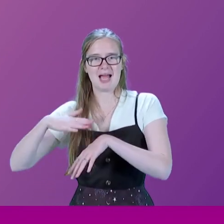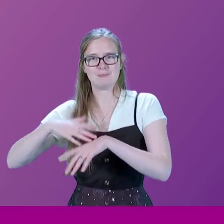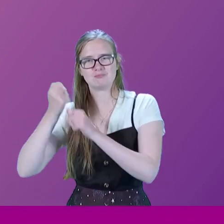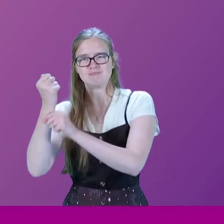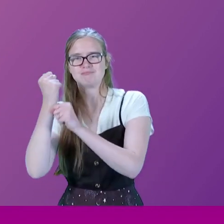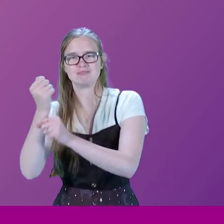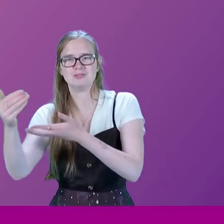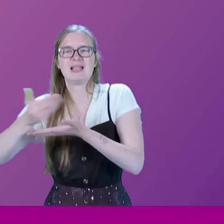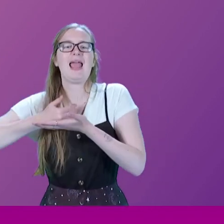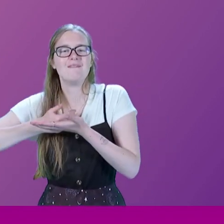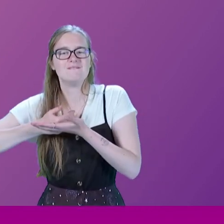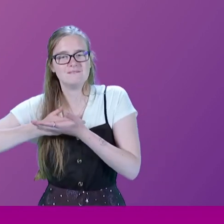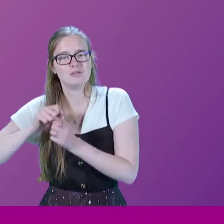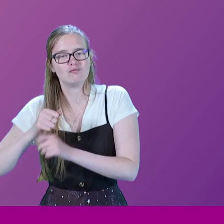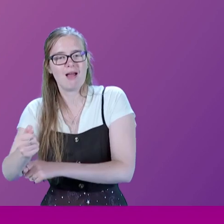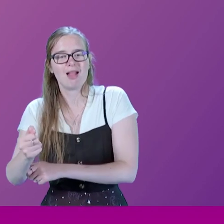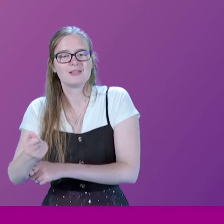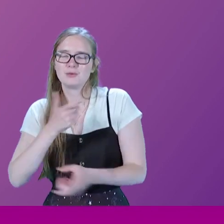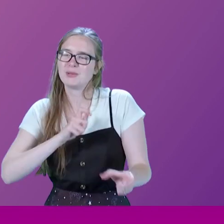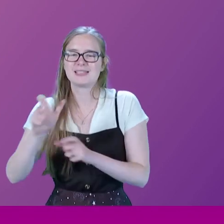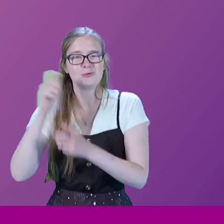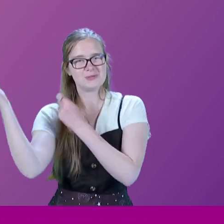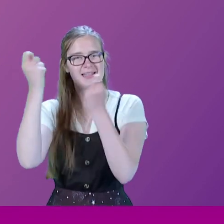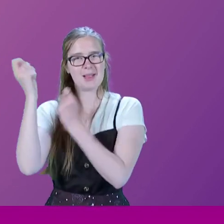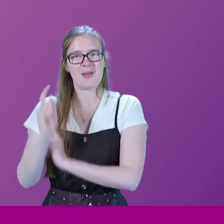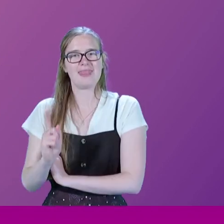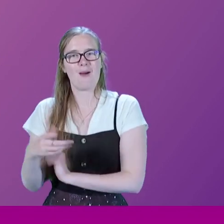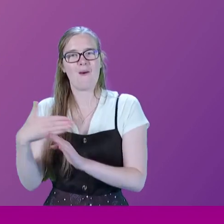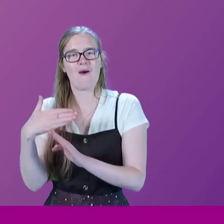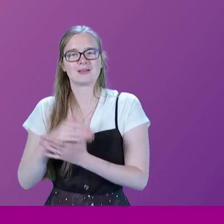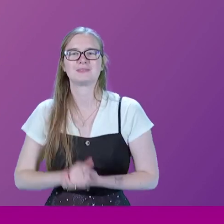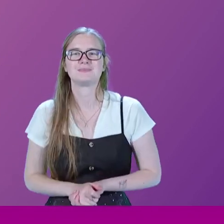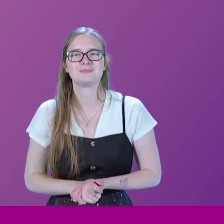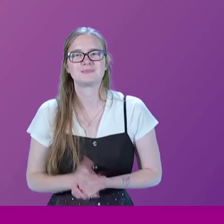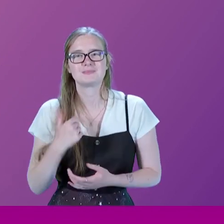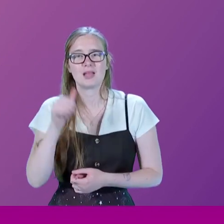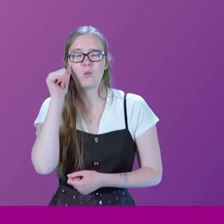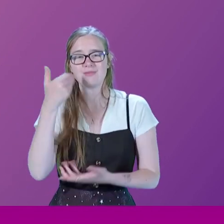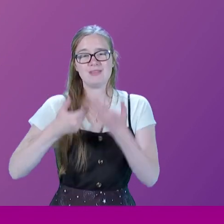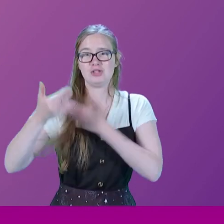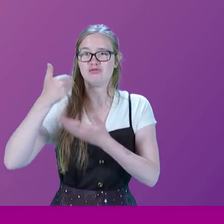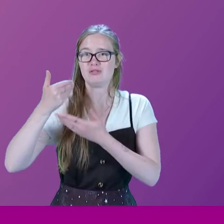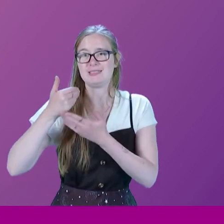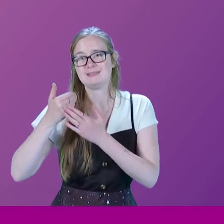And so, yeah, we continue to celebrate that. A word of history is that the Settled Carlisle was